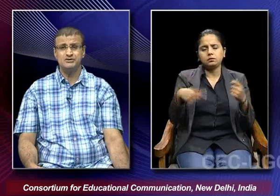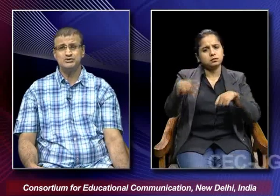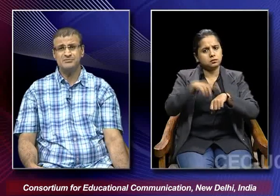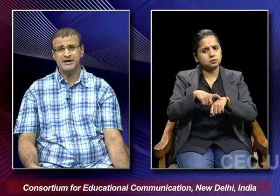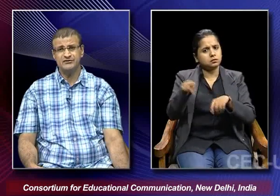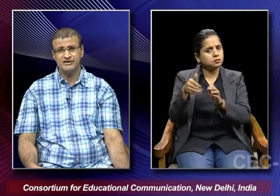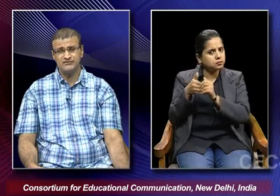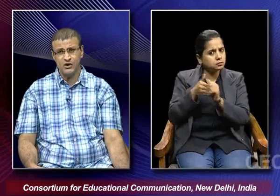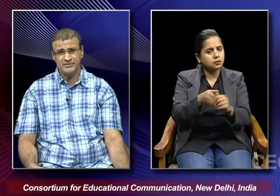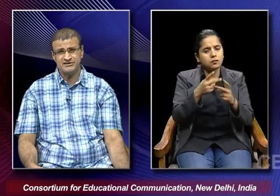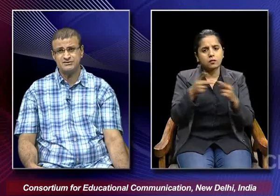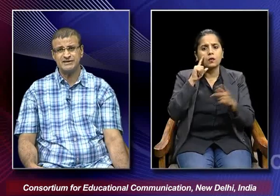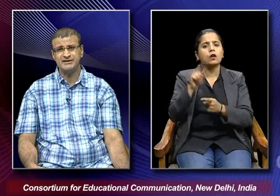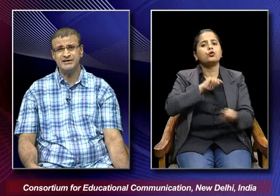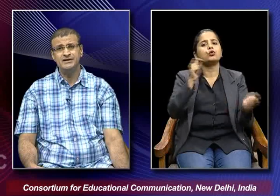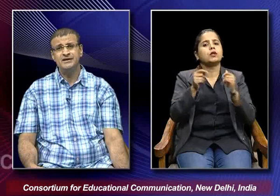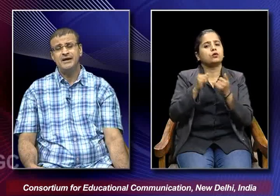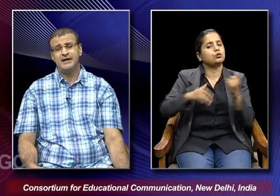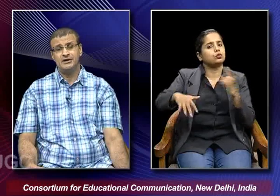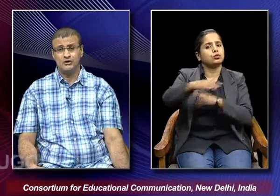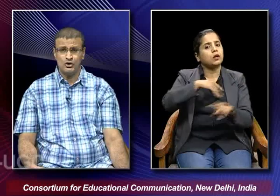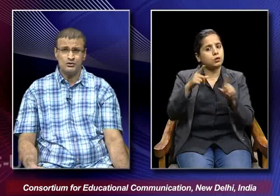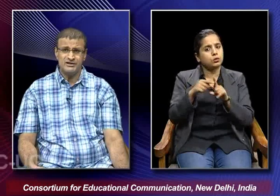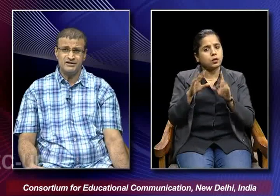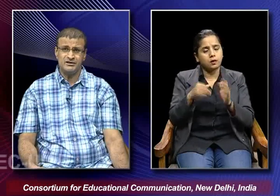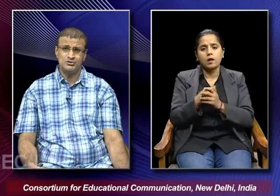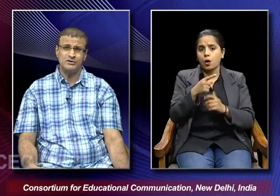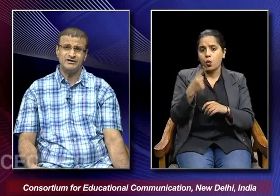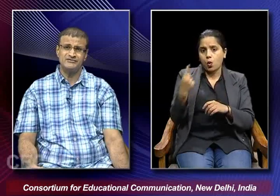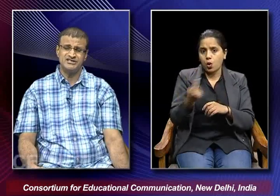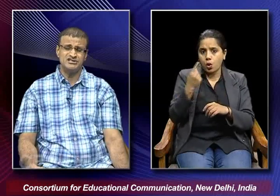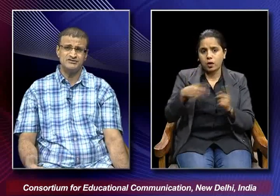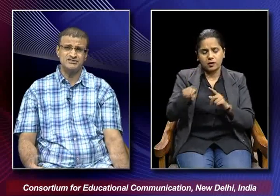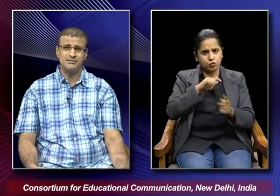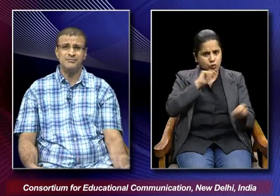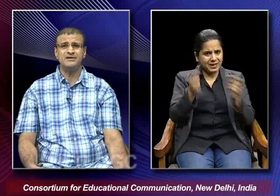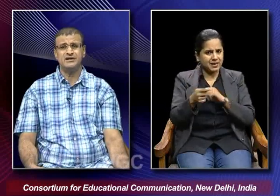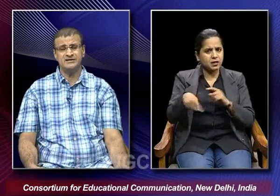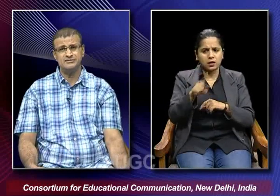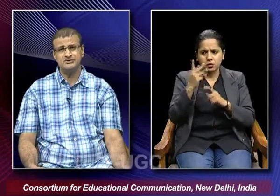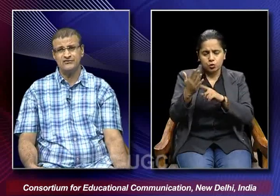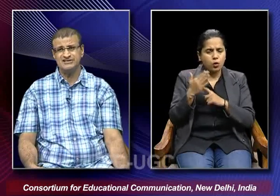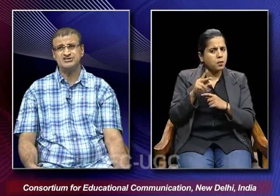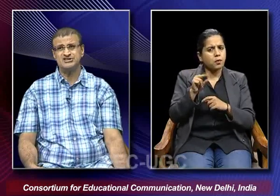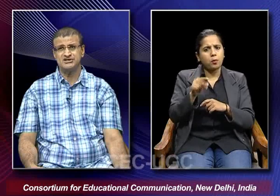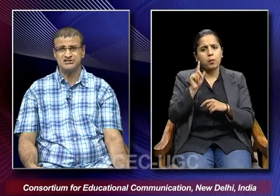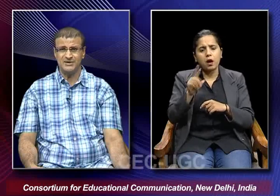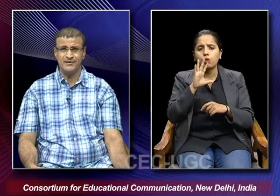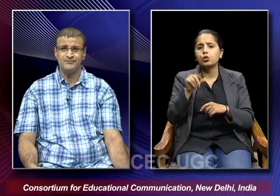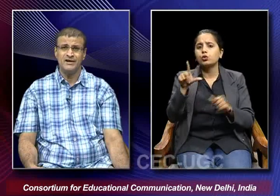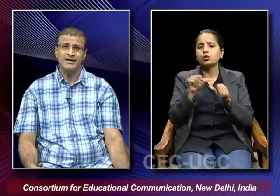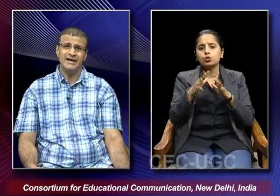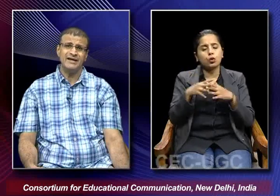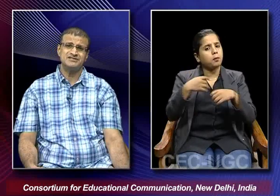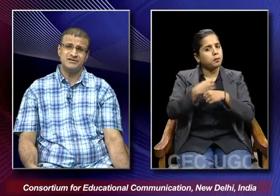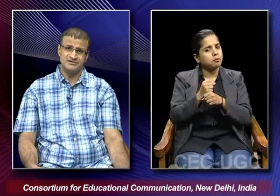lead to some kind of a reform in the society not only through kind of changes which come but in terms of legislation as well